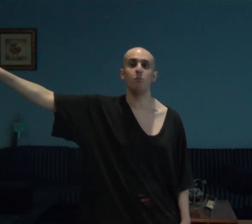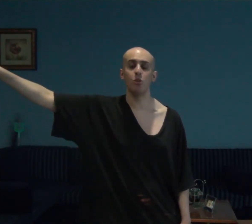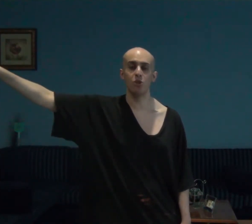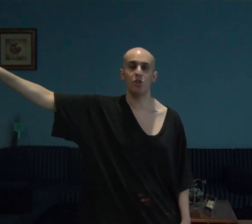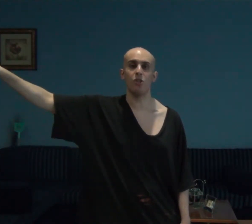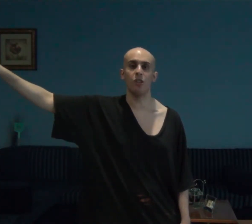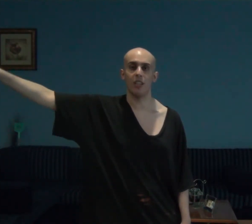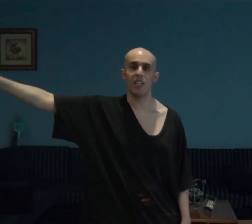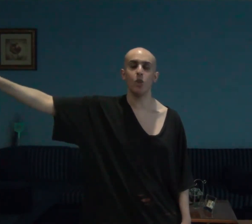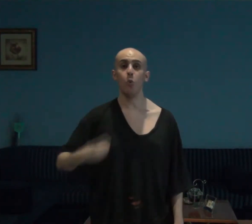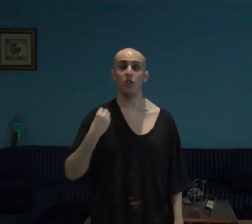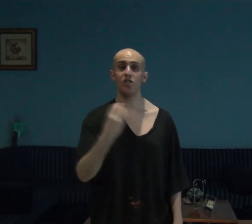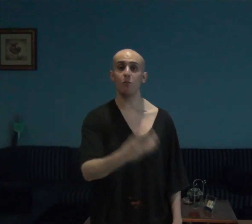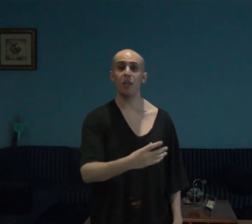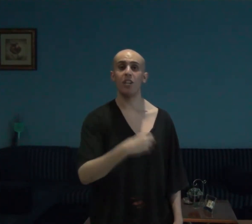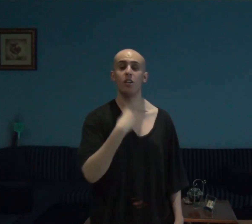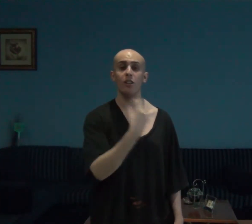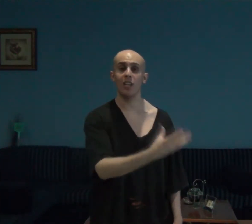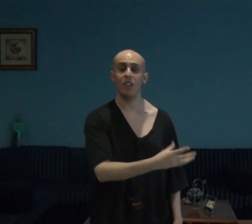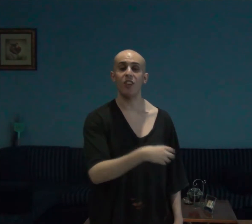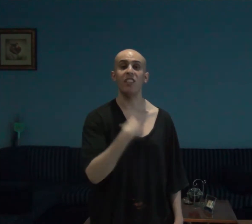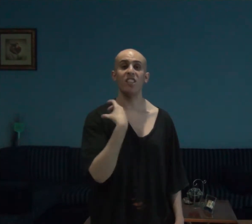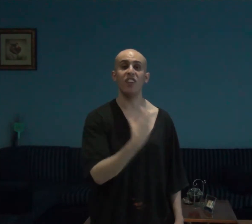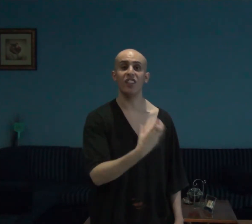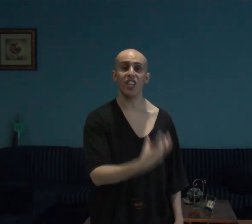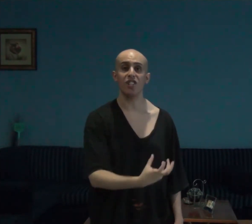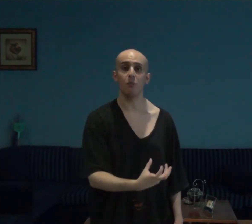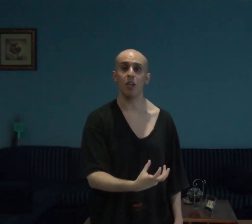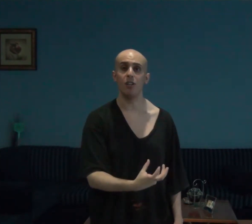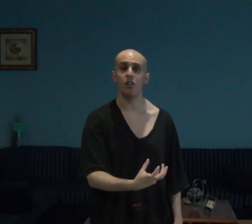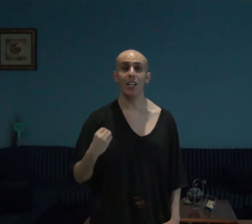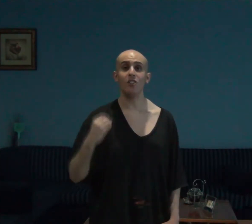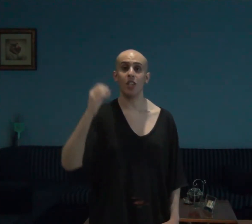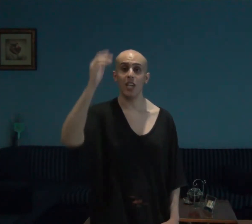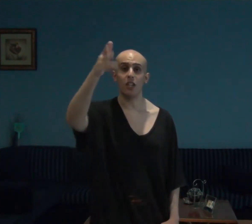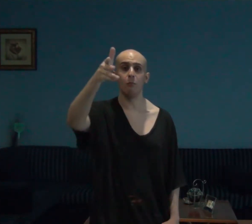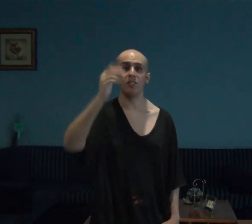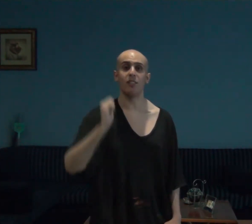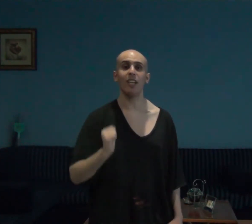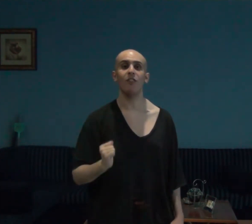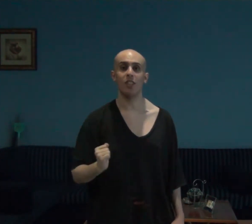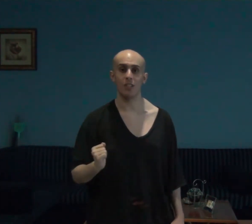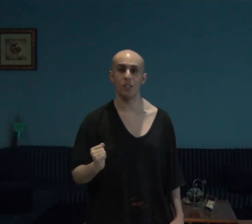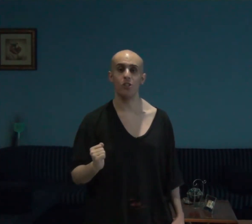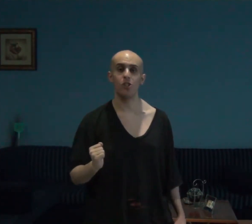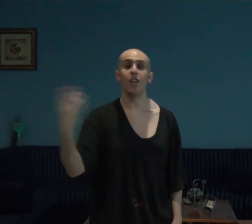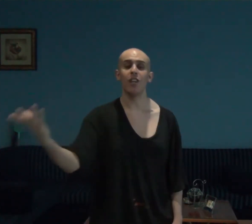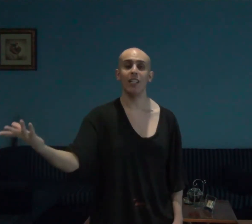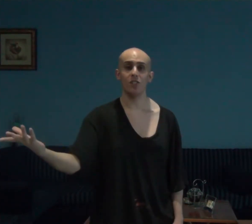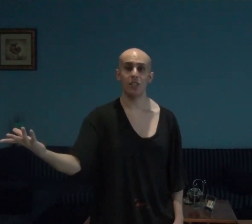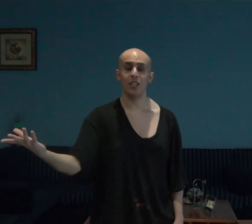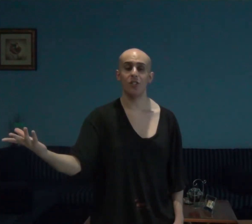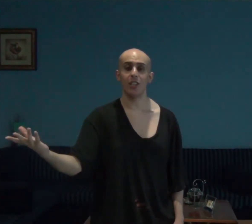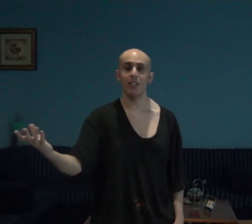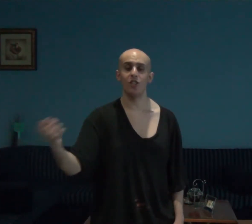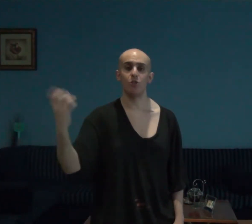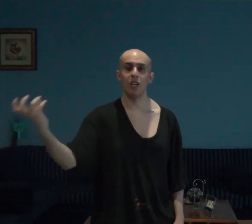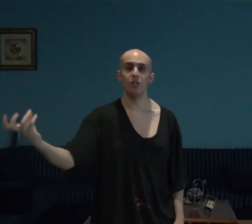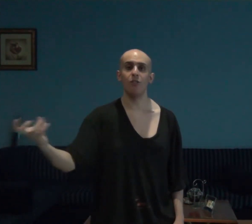user online who wants to make her life a living nightmare alice akerman's life that is and alice guys and gals tries to